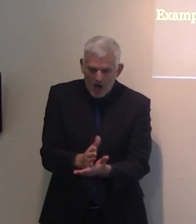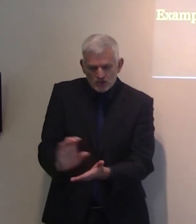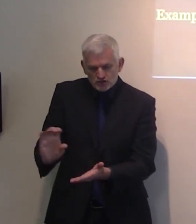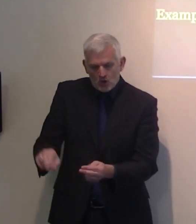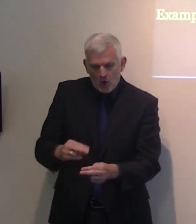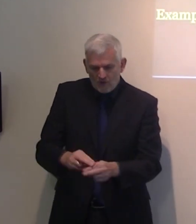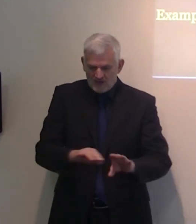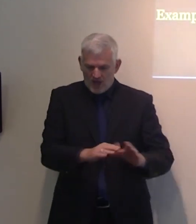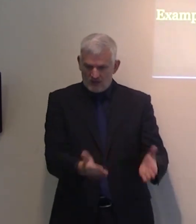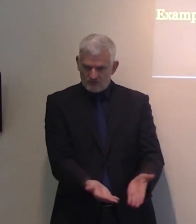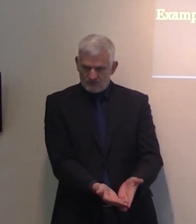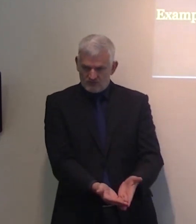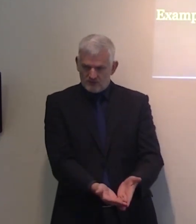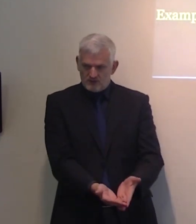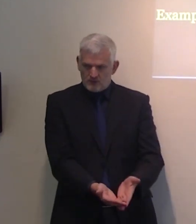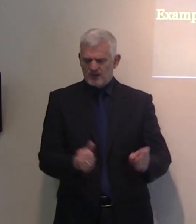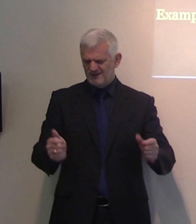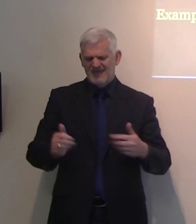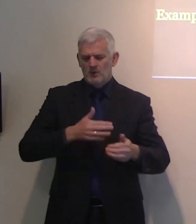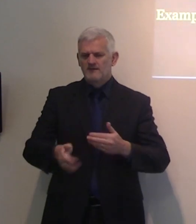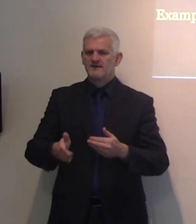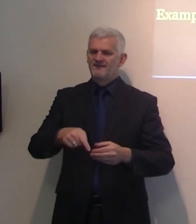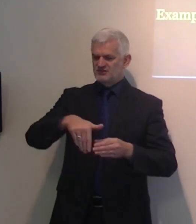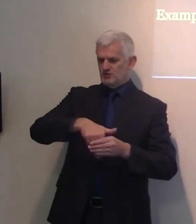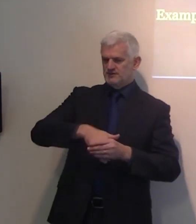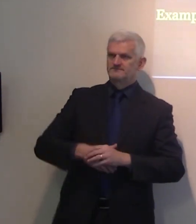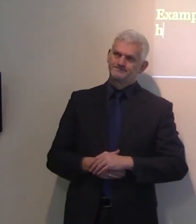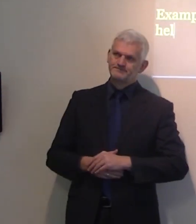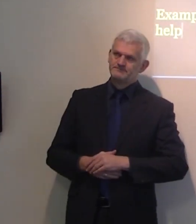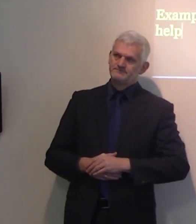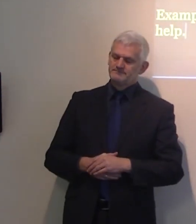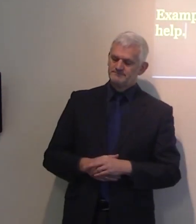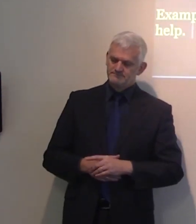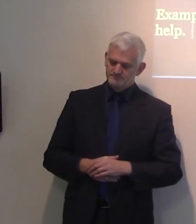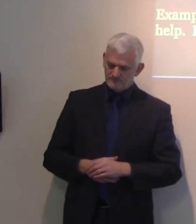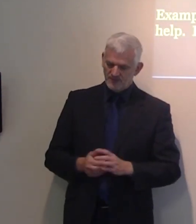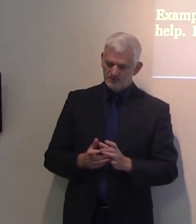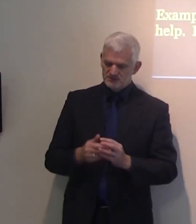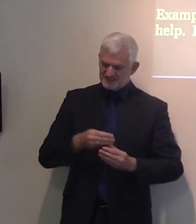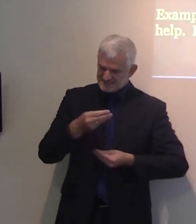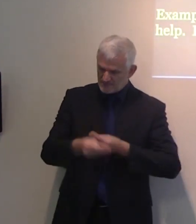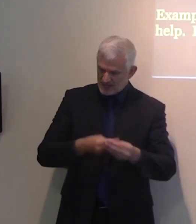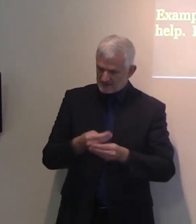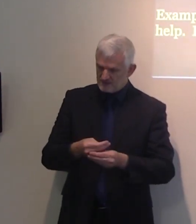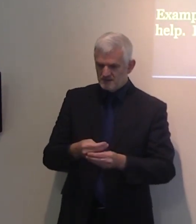that's the context. So, the Lord gave also this teaching upon salt, or about salt, three